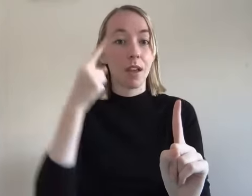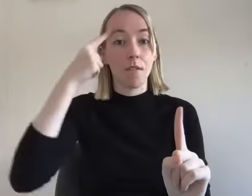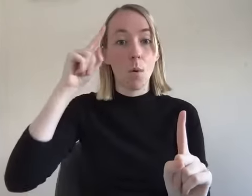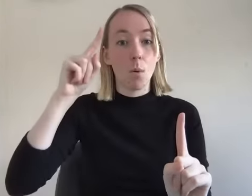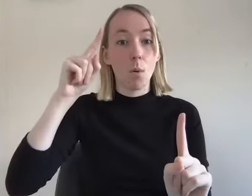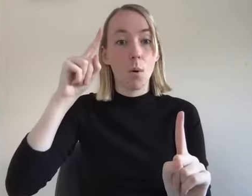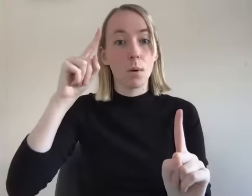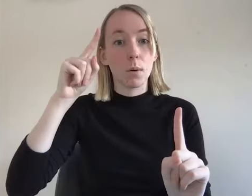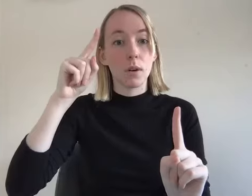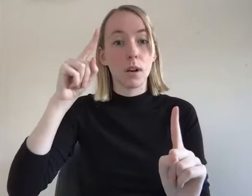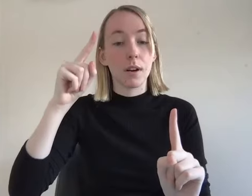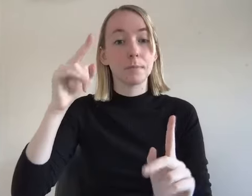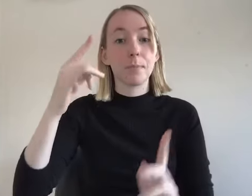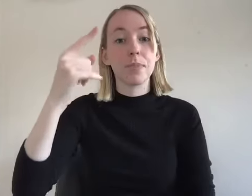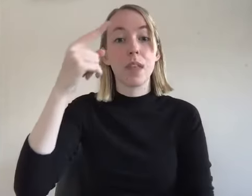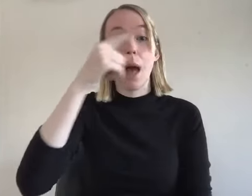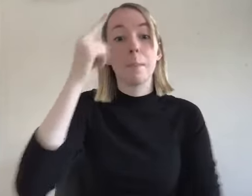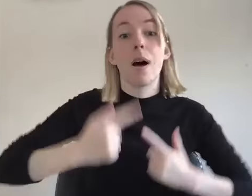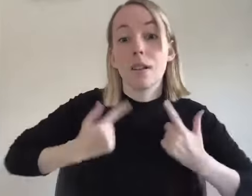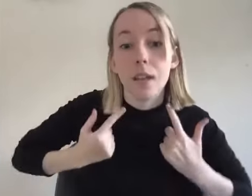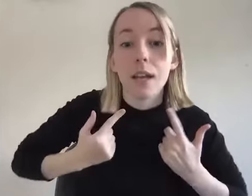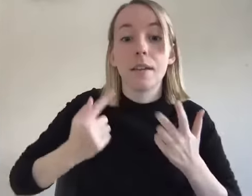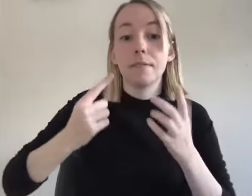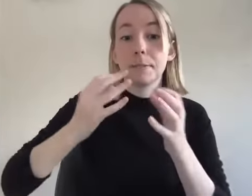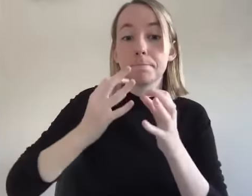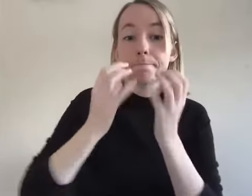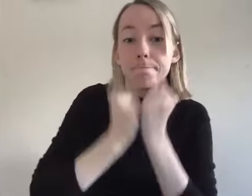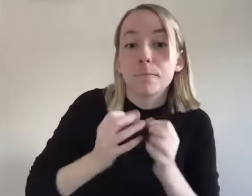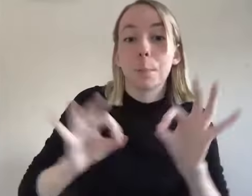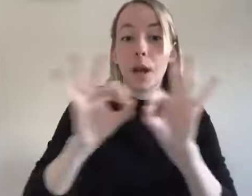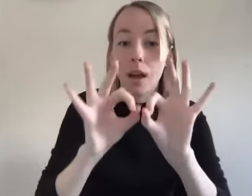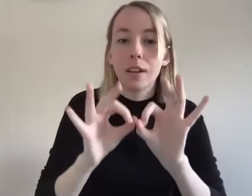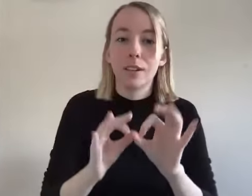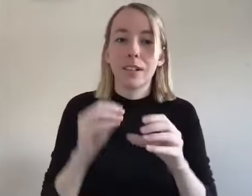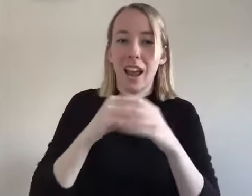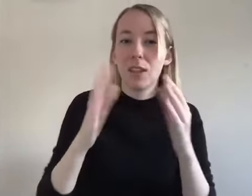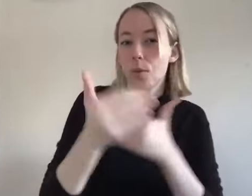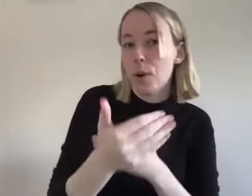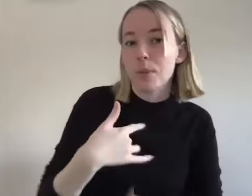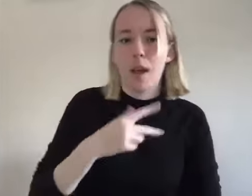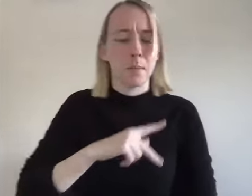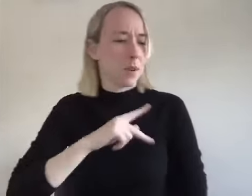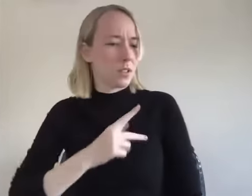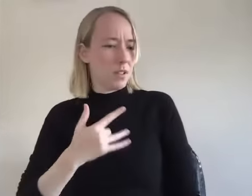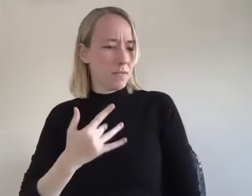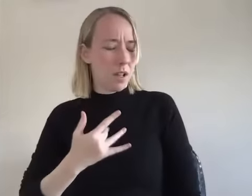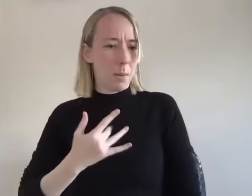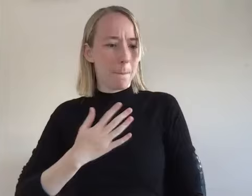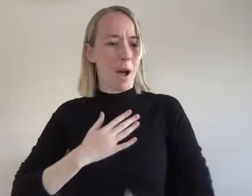like i'm for saying black lives matter like in the rooms when like i personally have